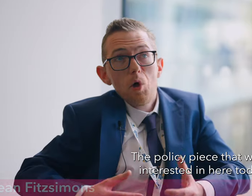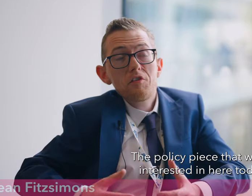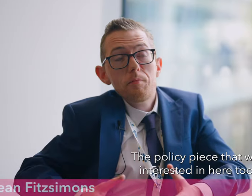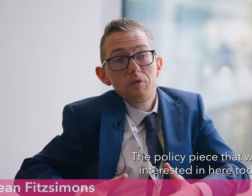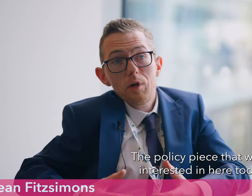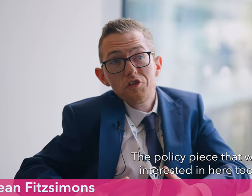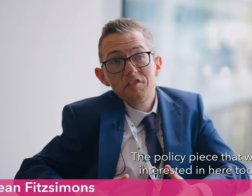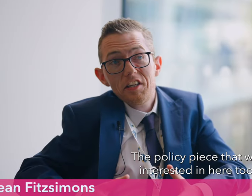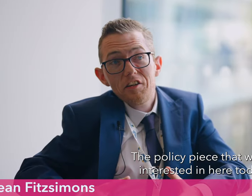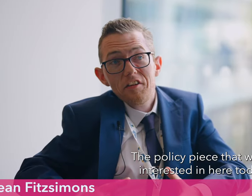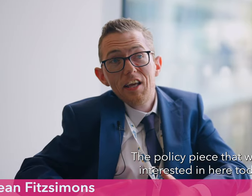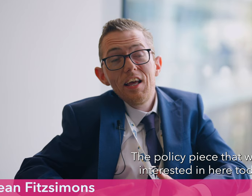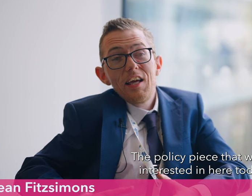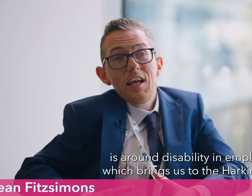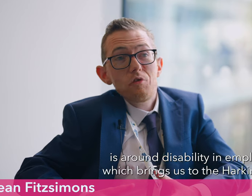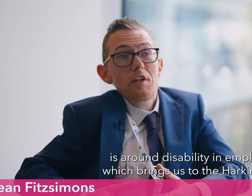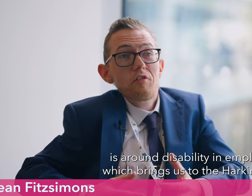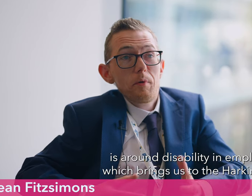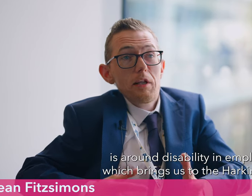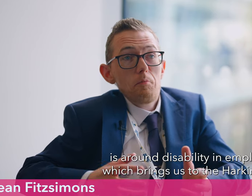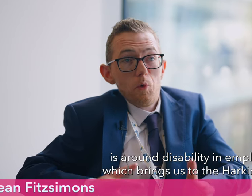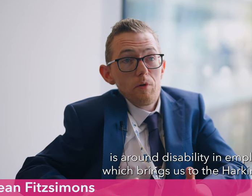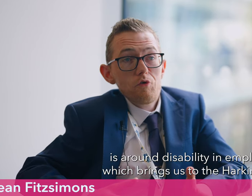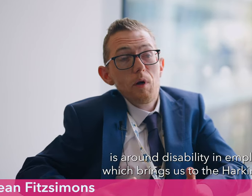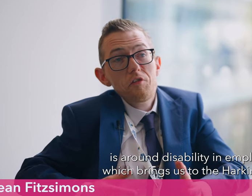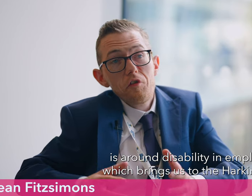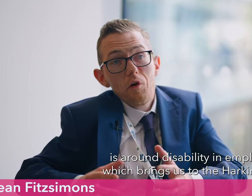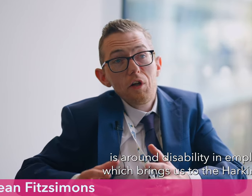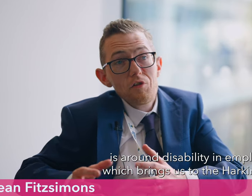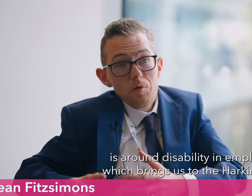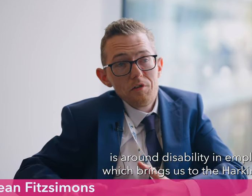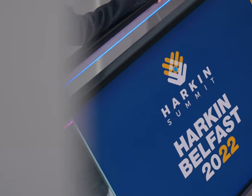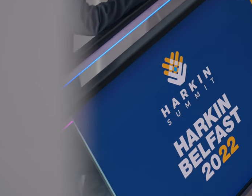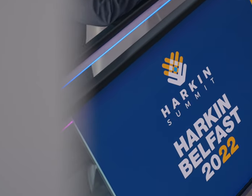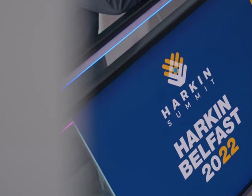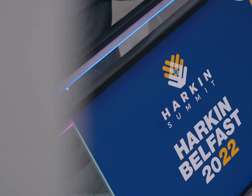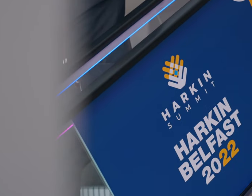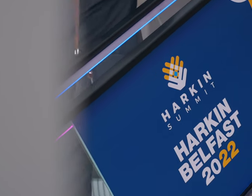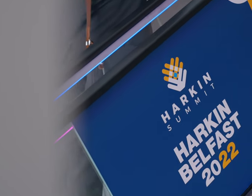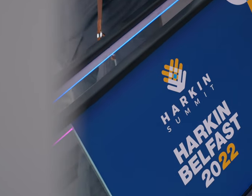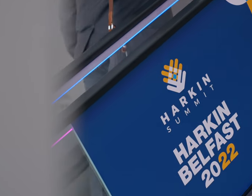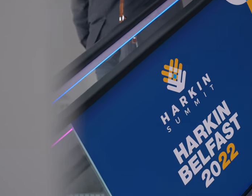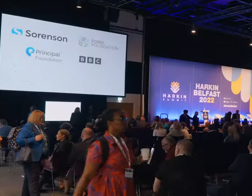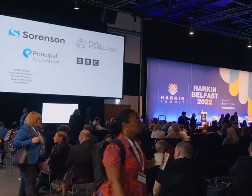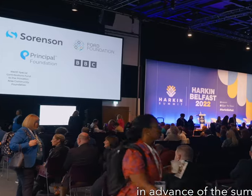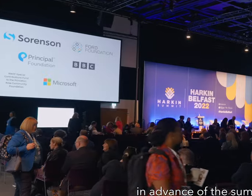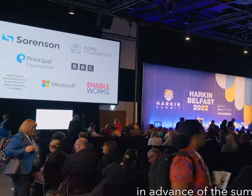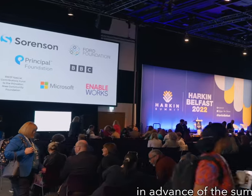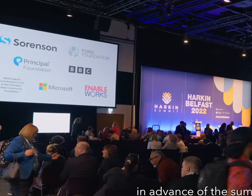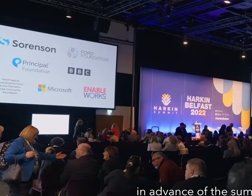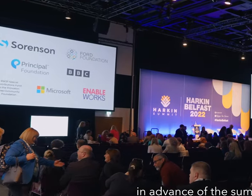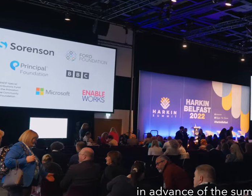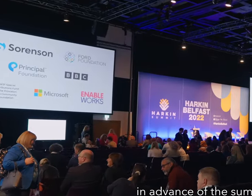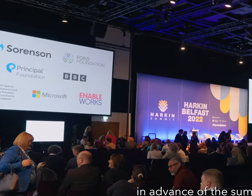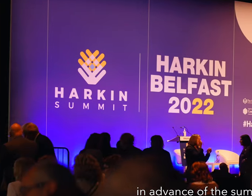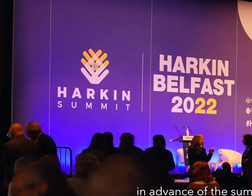The policy piece that we're interested in here today is around disability and employment which brings us to the Harkins Summit. Everybody that I've been speaking to in